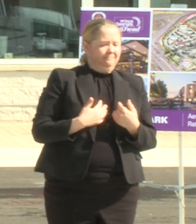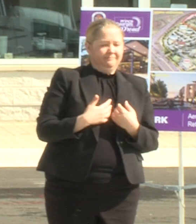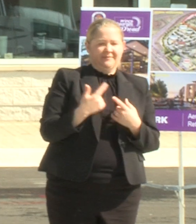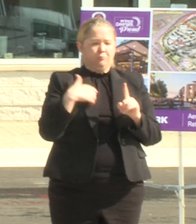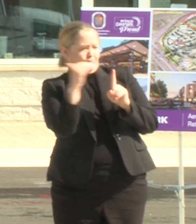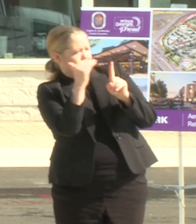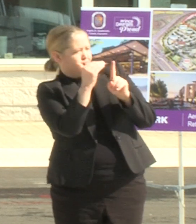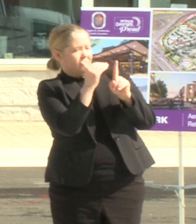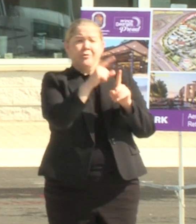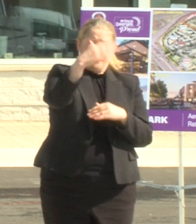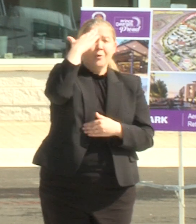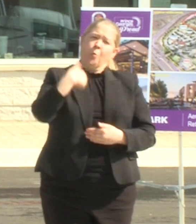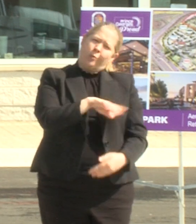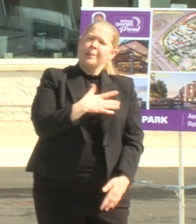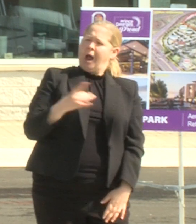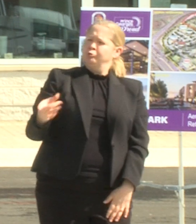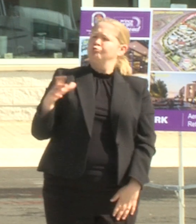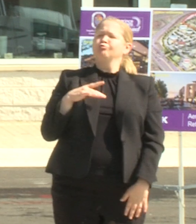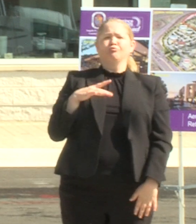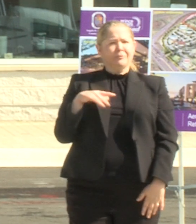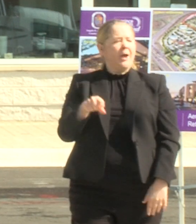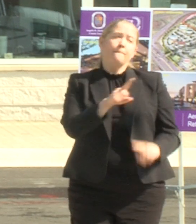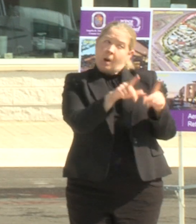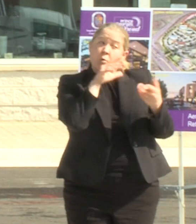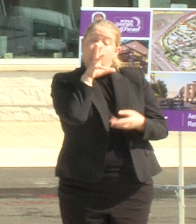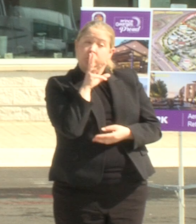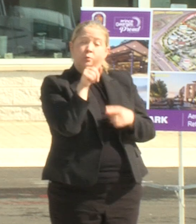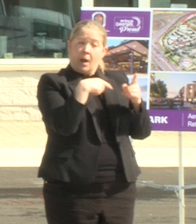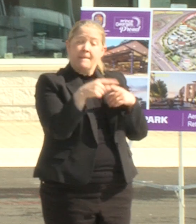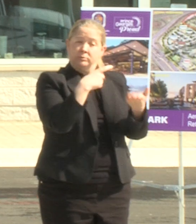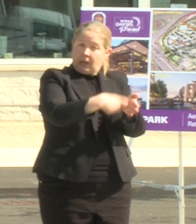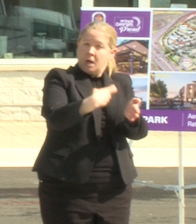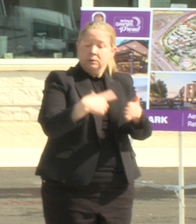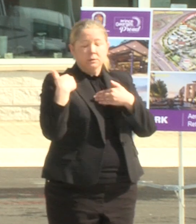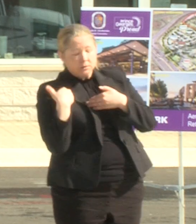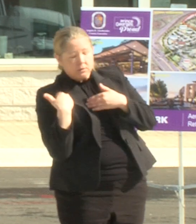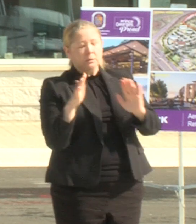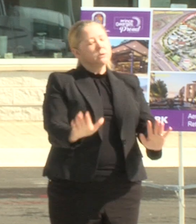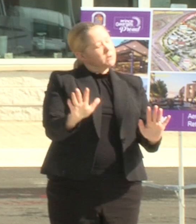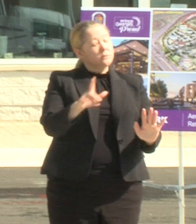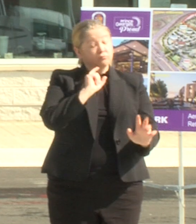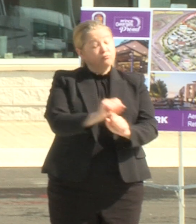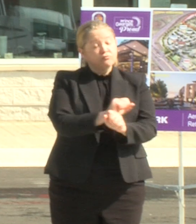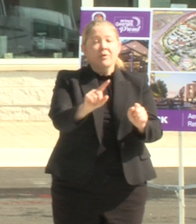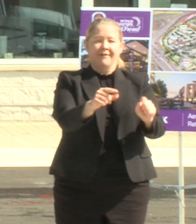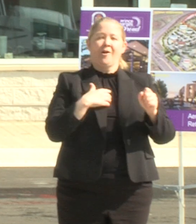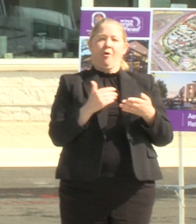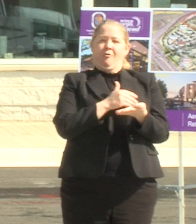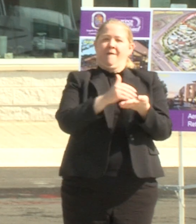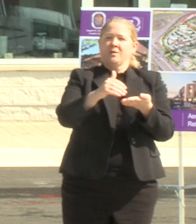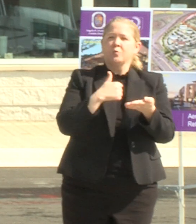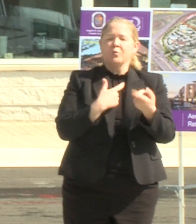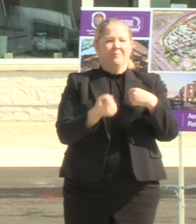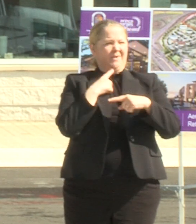and they say you know we like you all right but I do want to talk to you about this tax burden it's a real thing that too often we have built on the